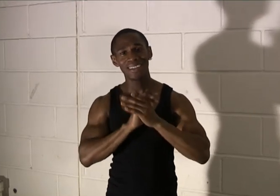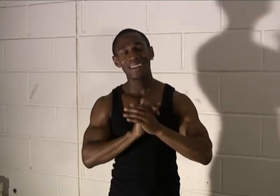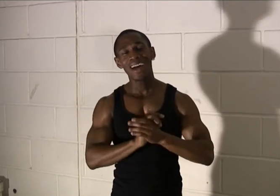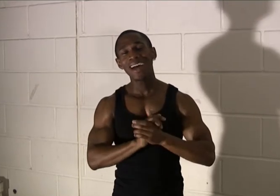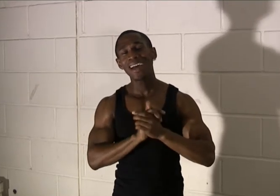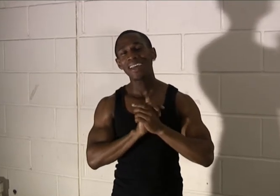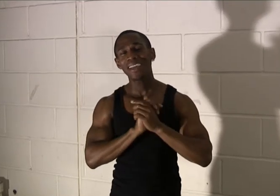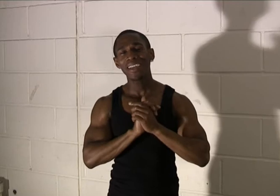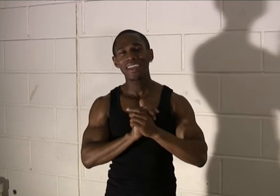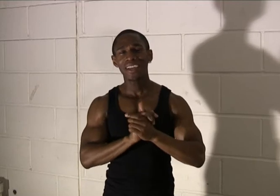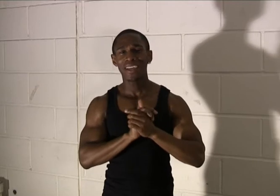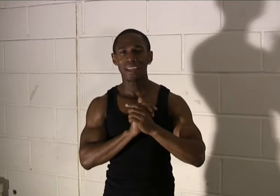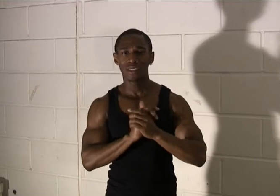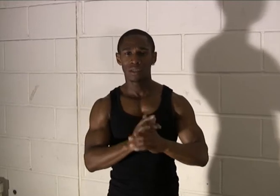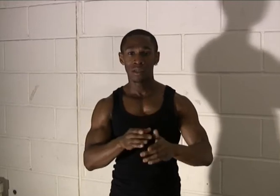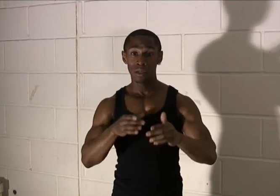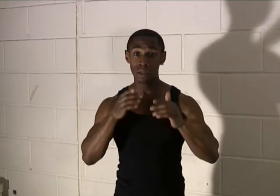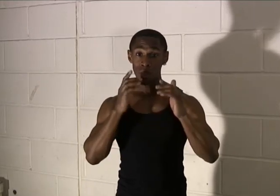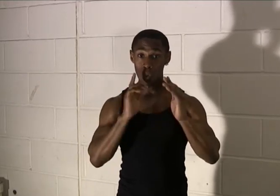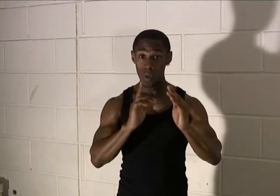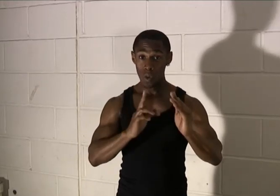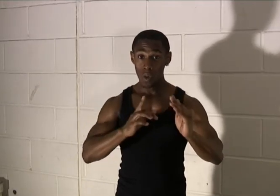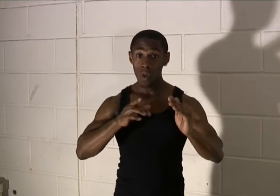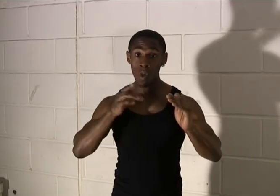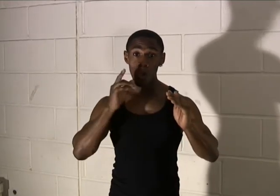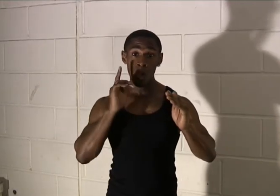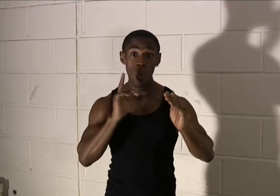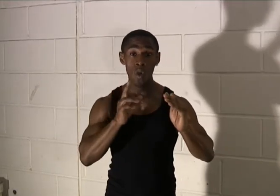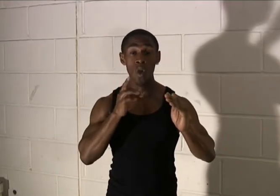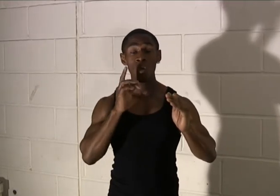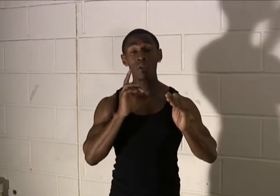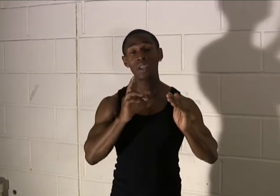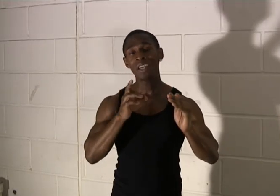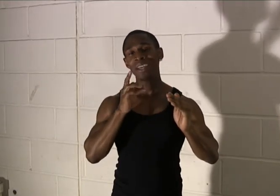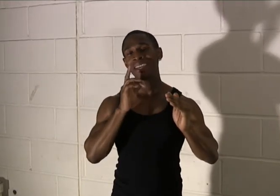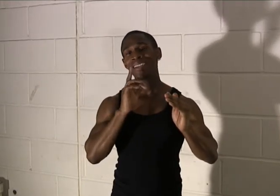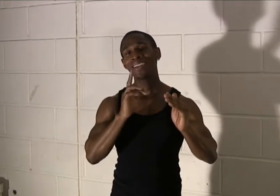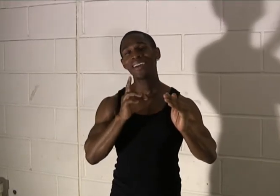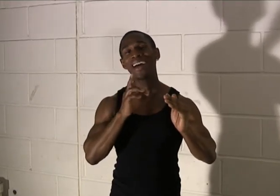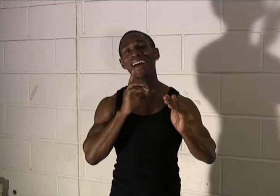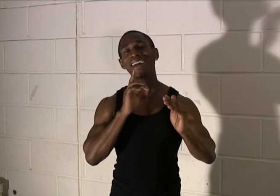Silent Night, Holy Night